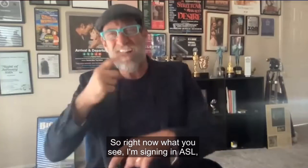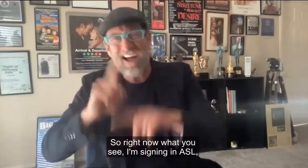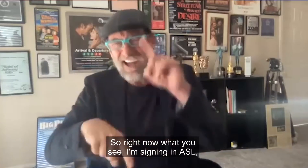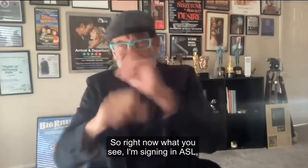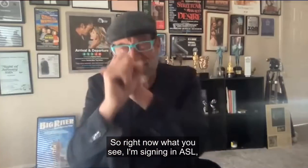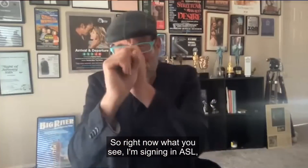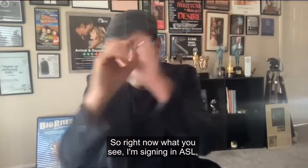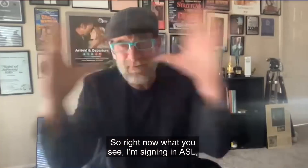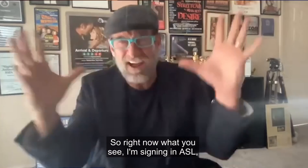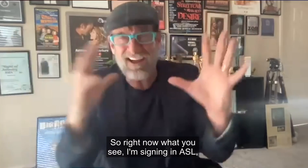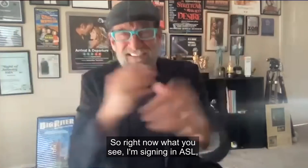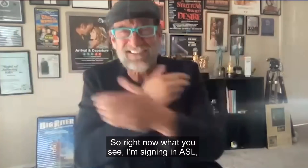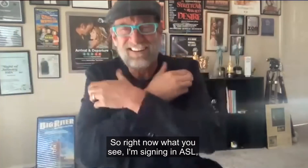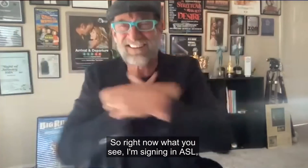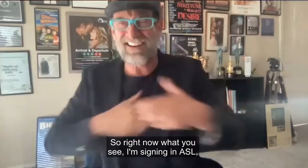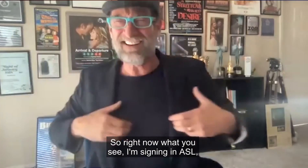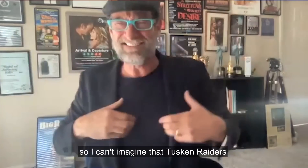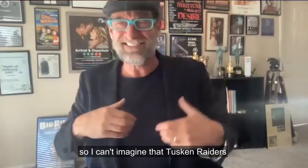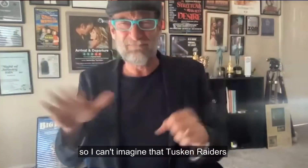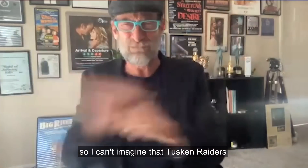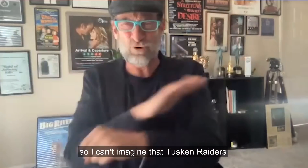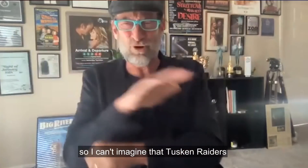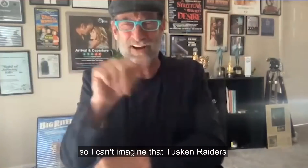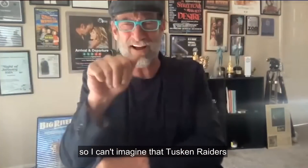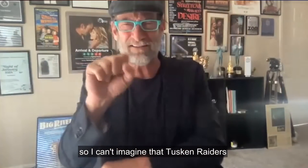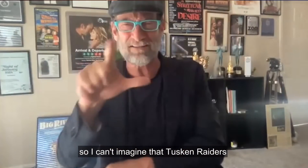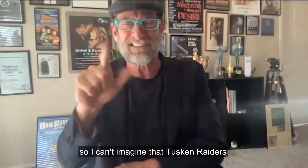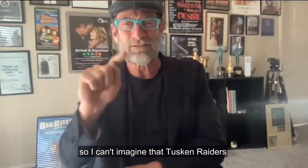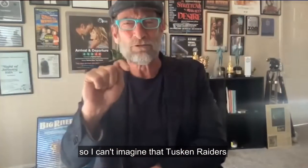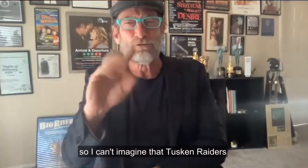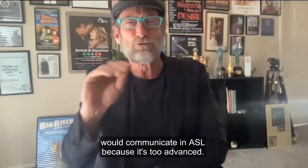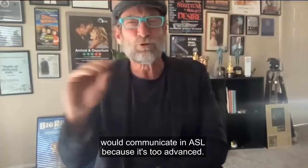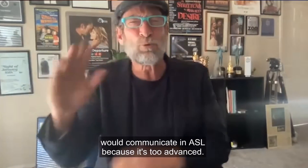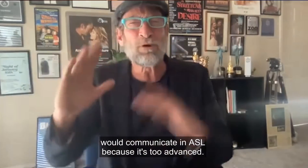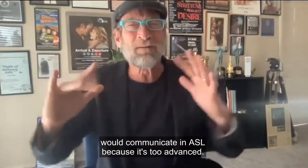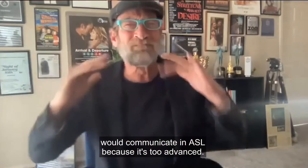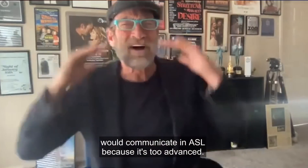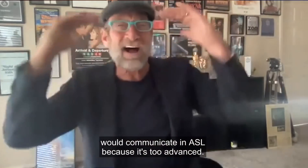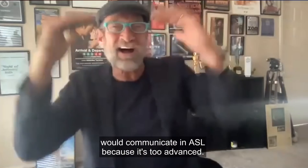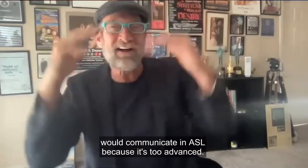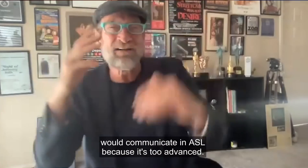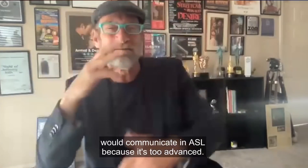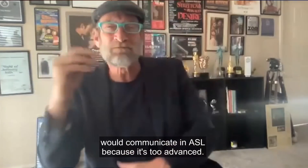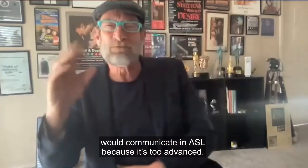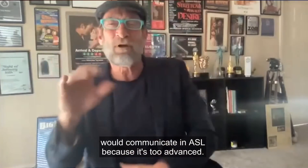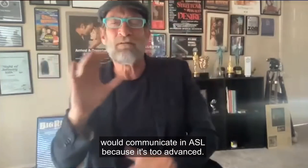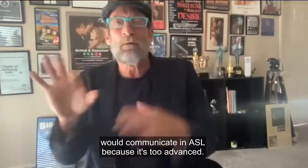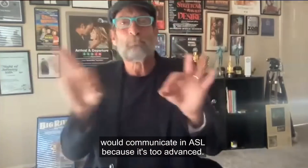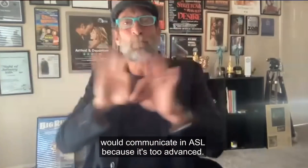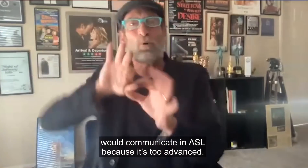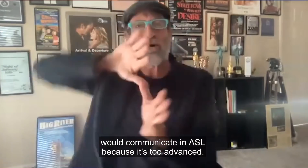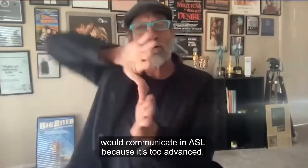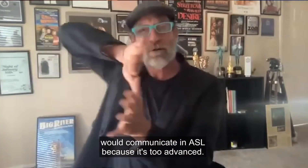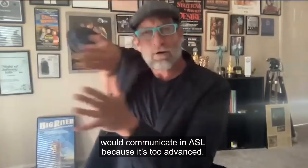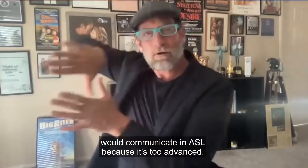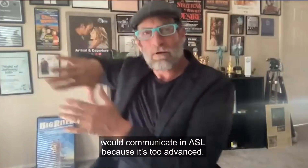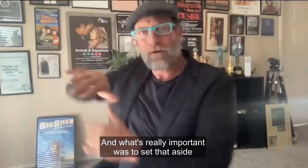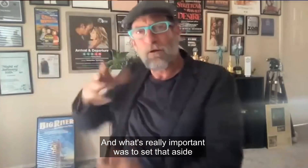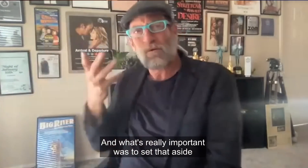I'm signing an ASL. So I can't imagine that Tuscan Raiders would communicate an ASL because it's too advanced. And what's